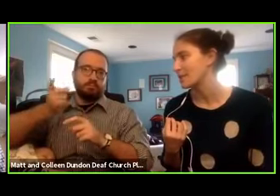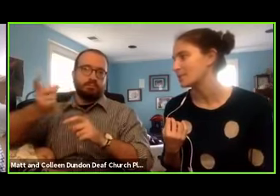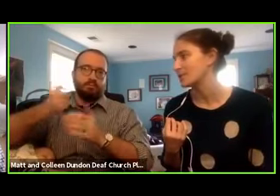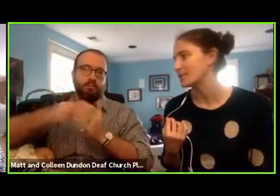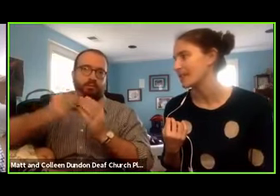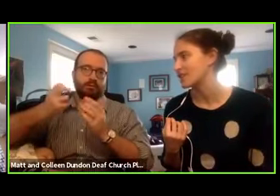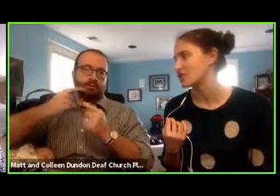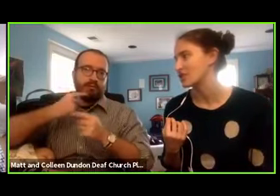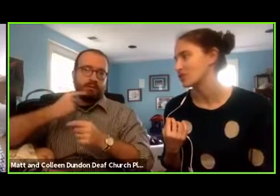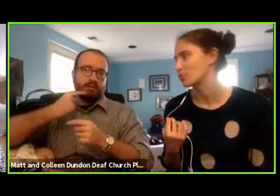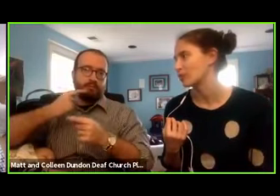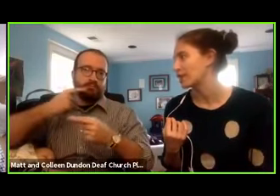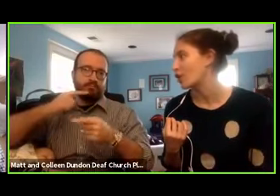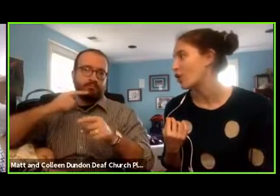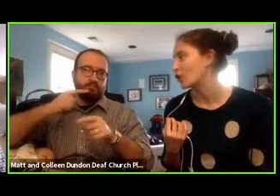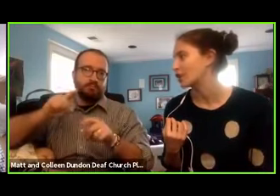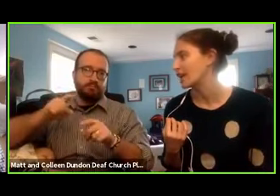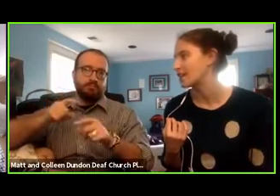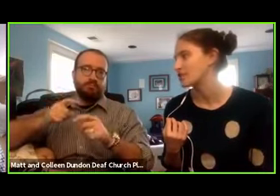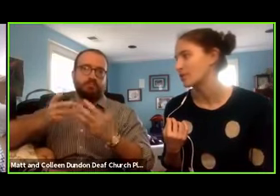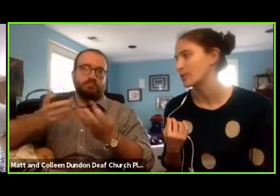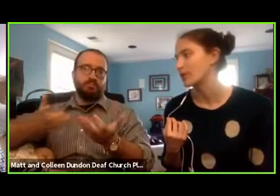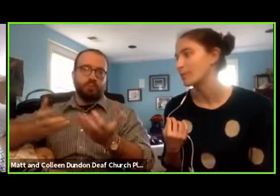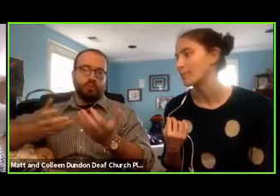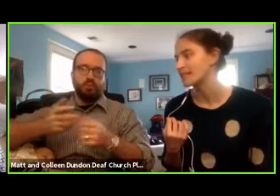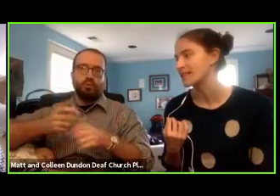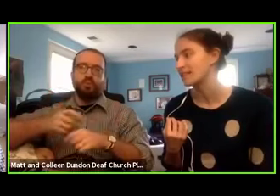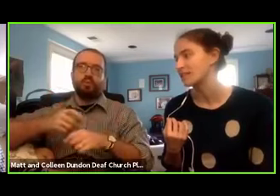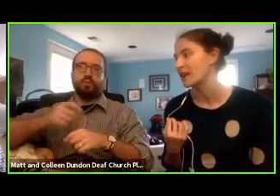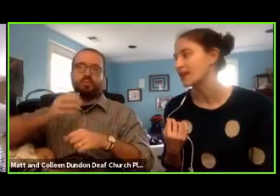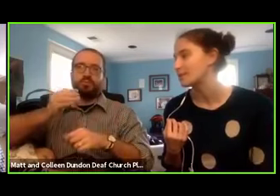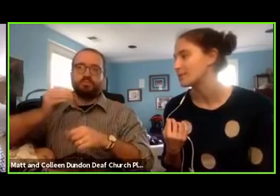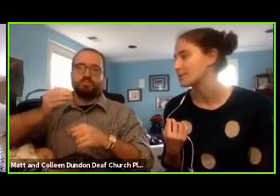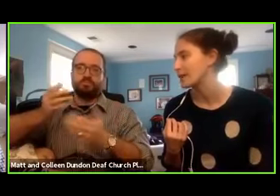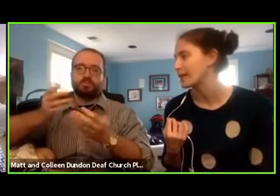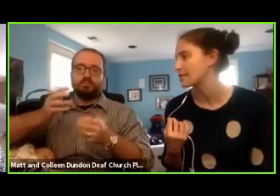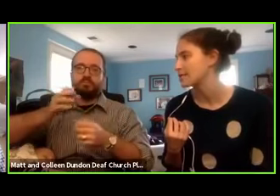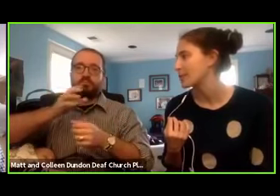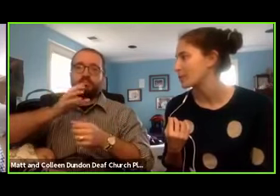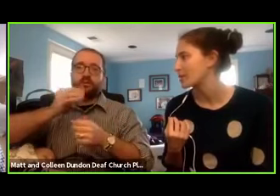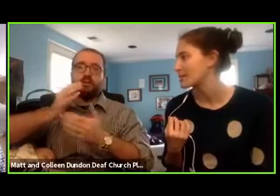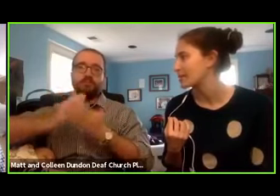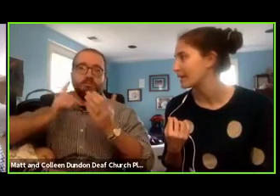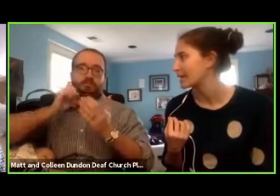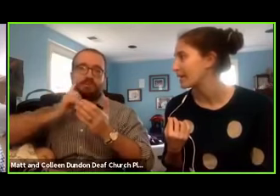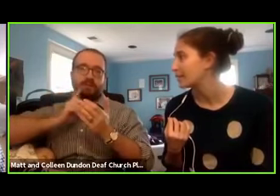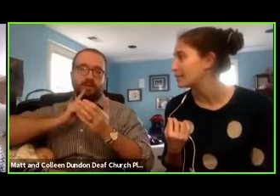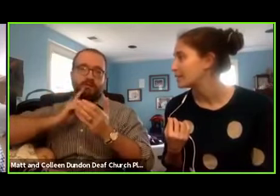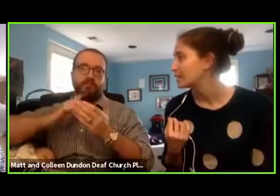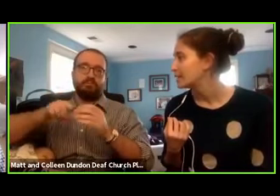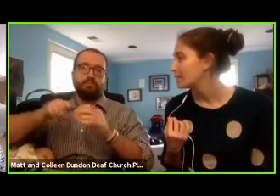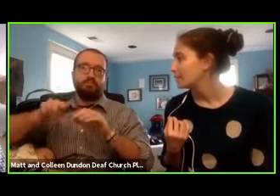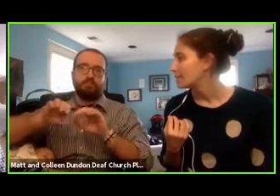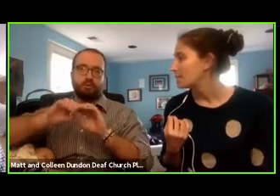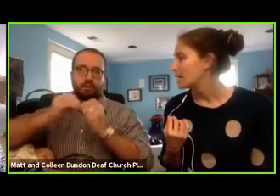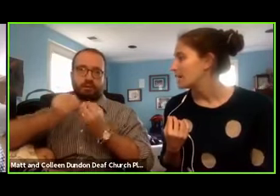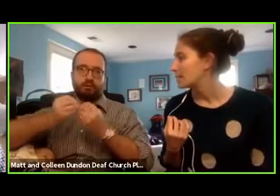for some people, that's just really hard. And so they're missing a lot of what's being announced by the president right now.